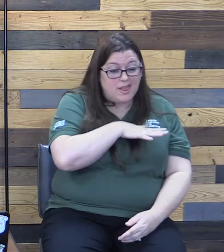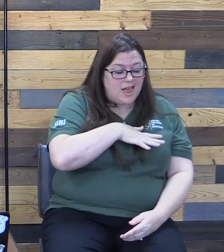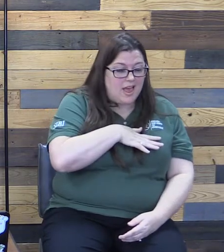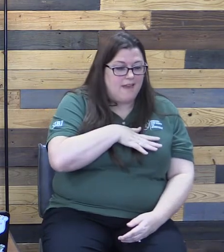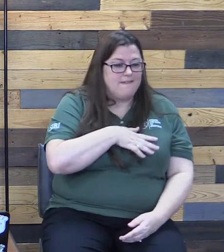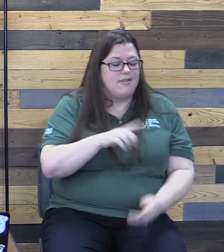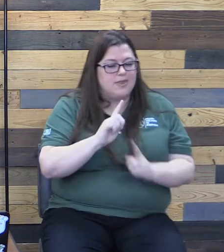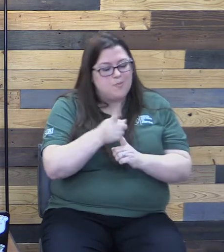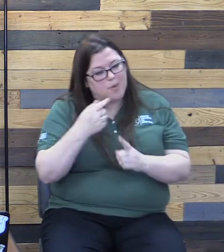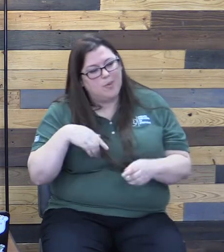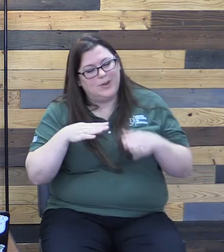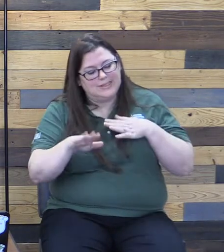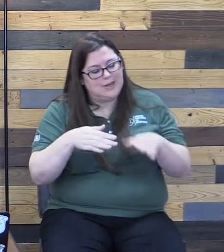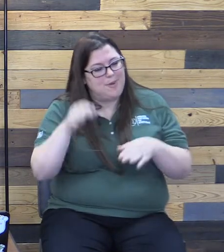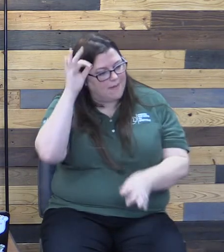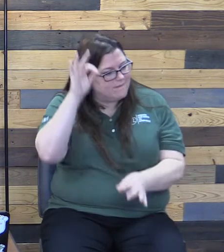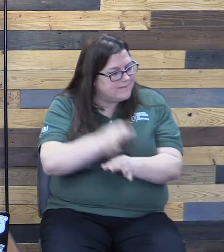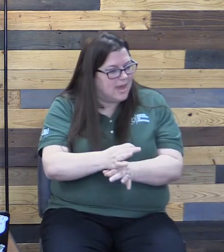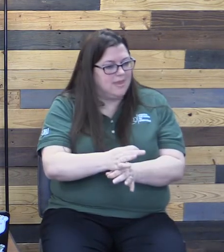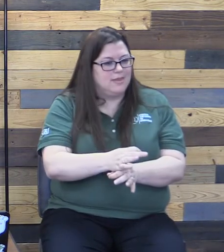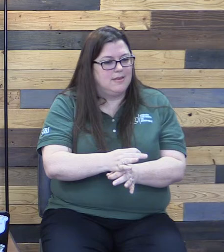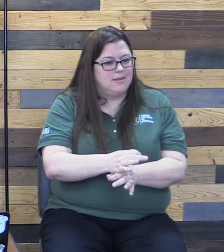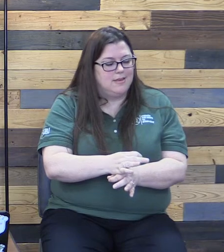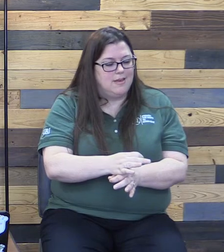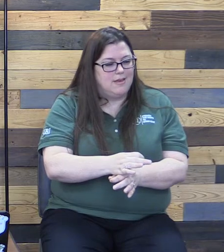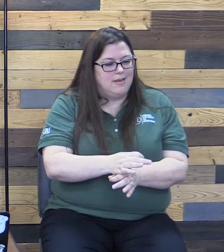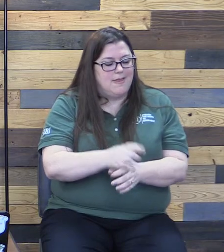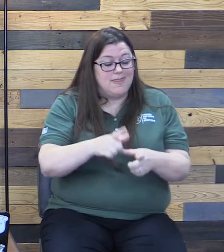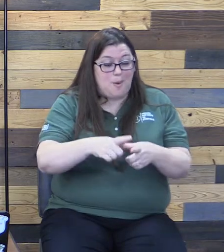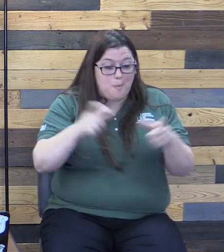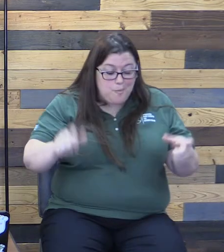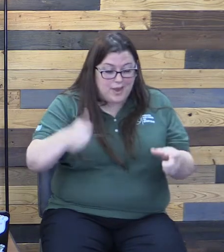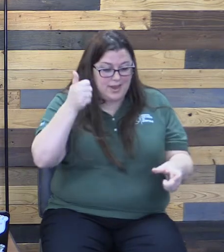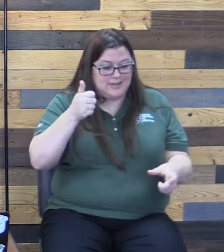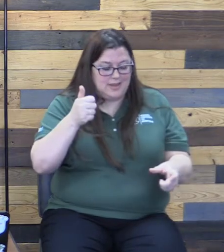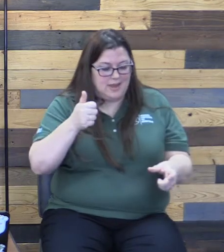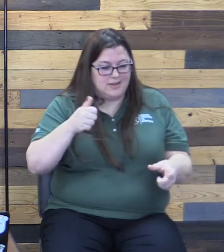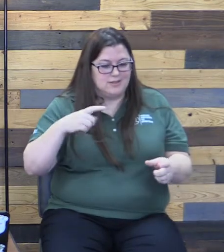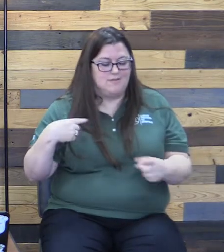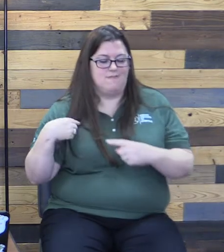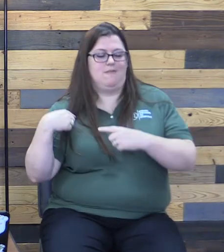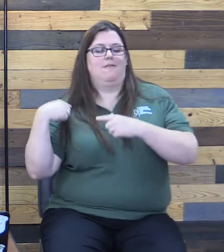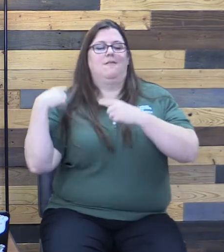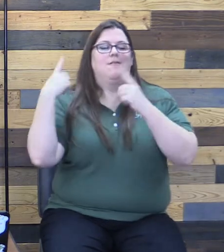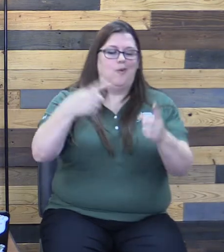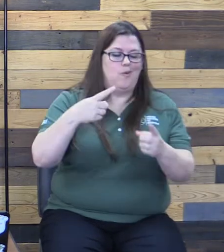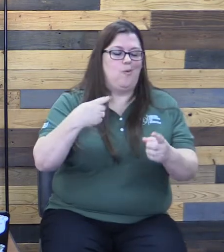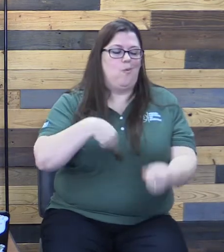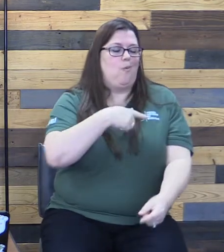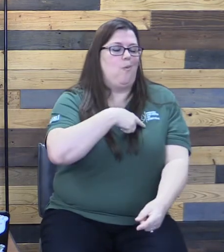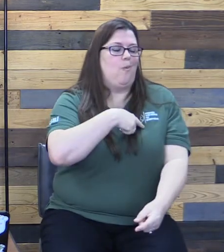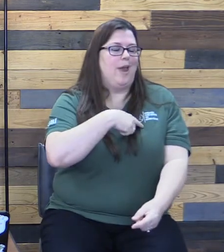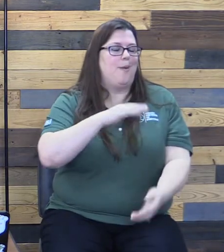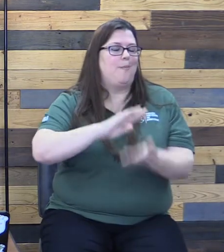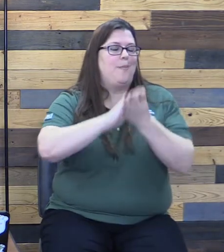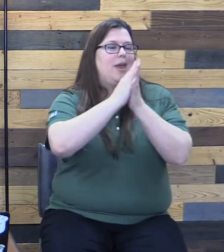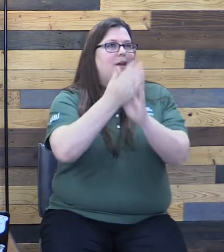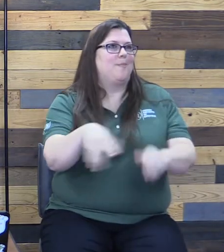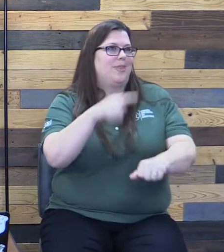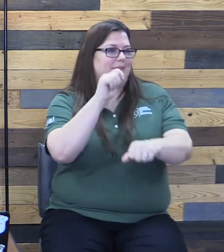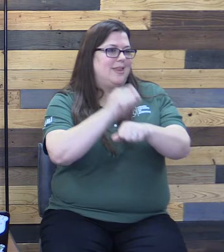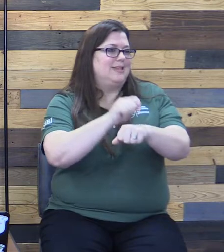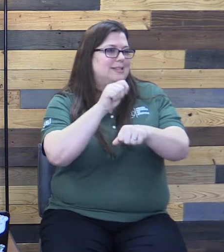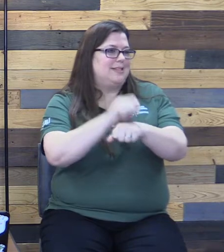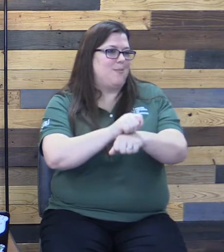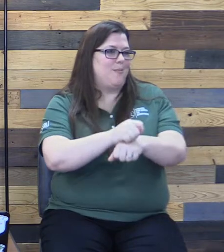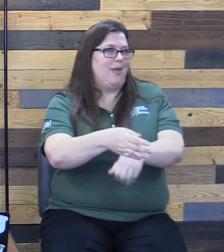And the biggest thing is from that moment on, we become the temple of God. We become the temple of the Holy Spirit.